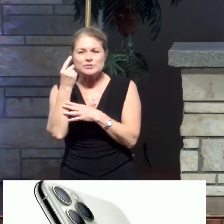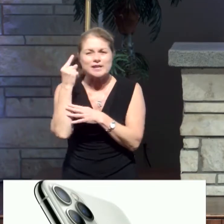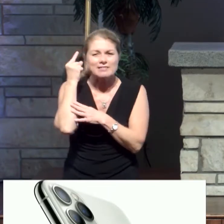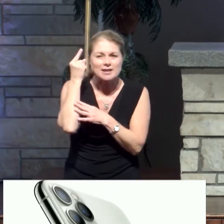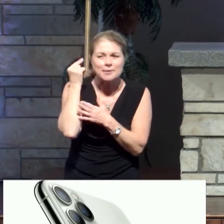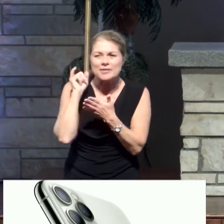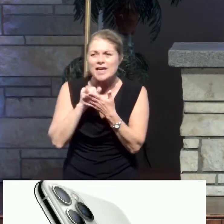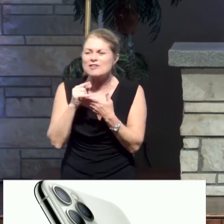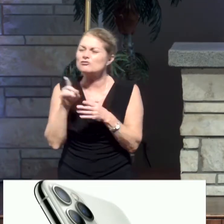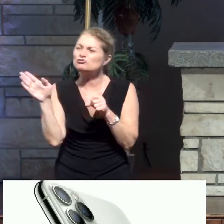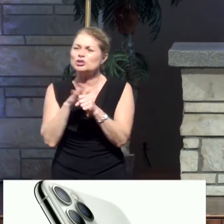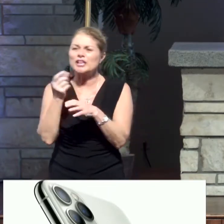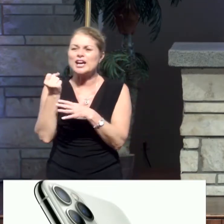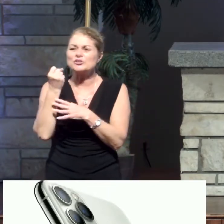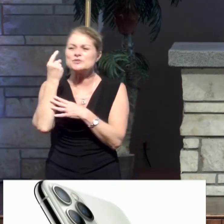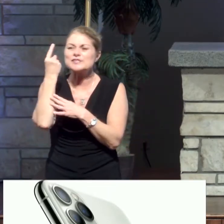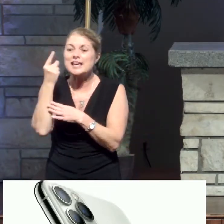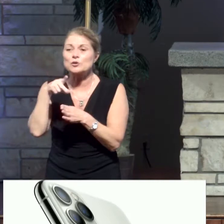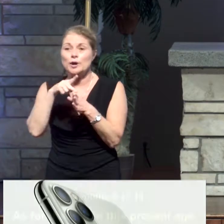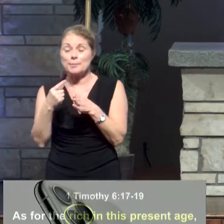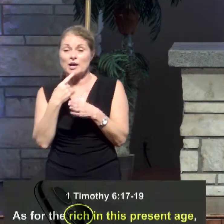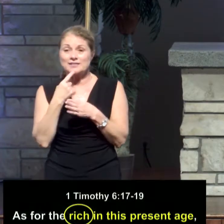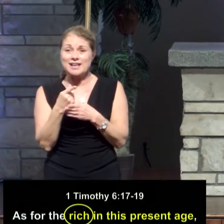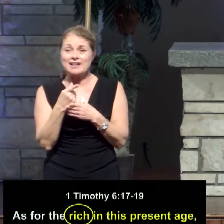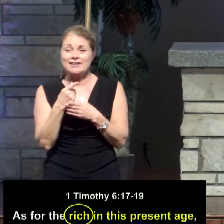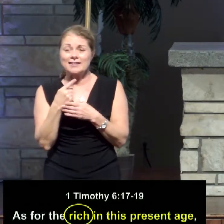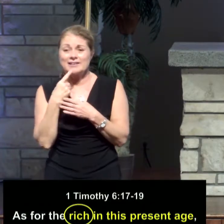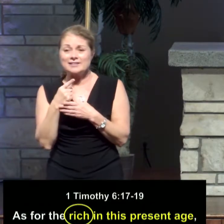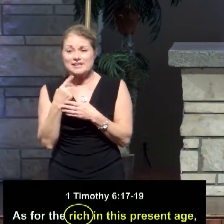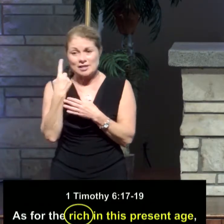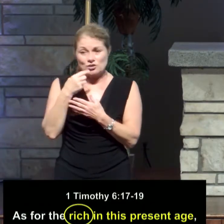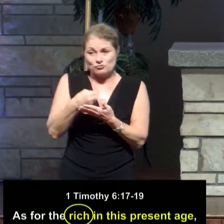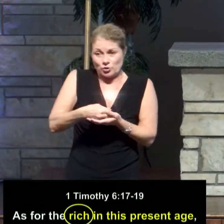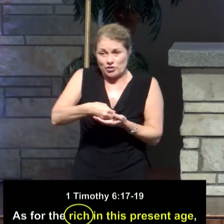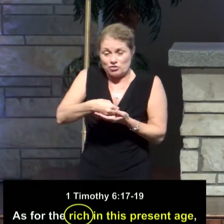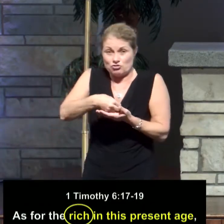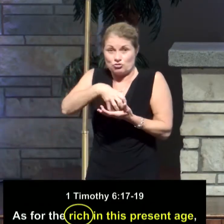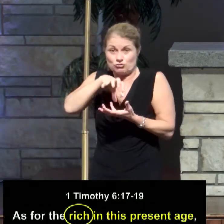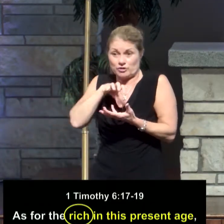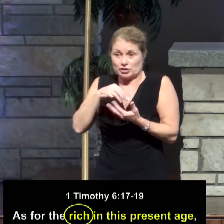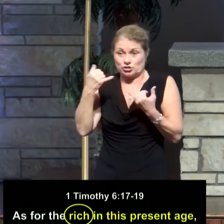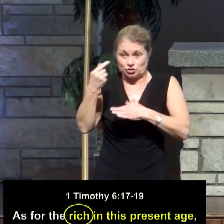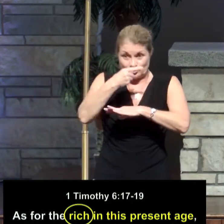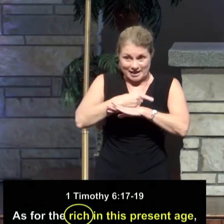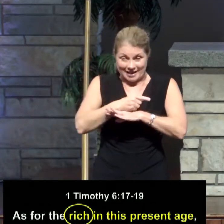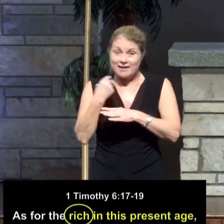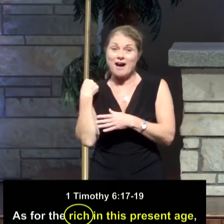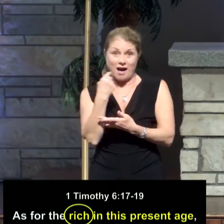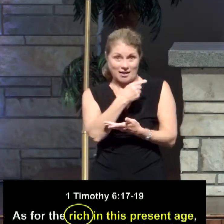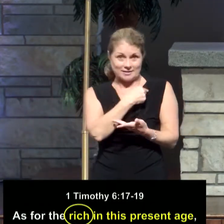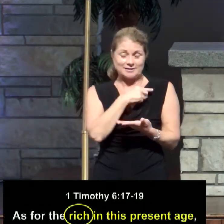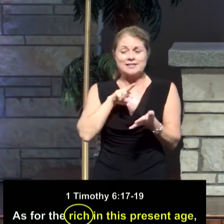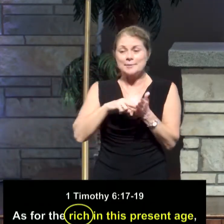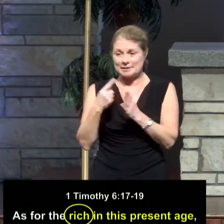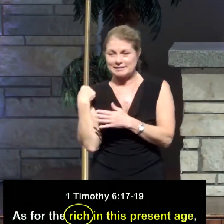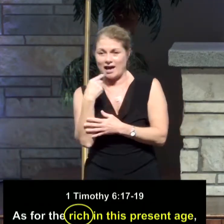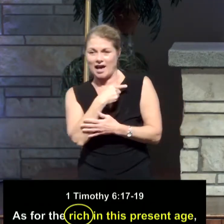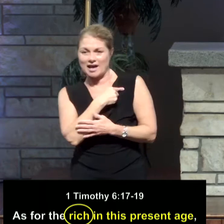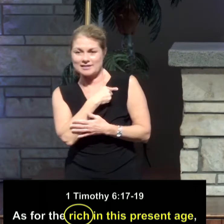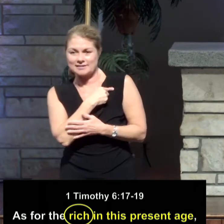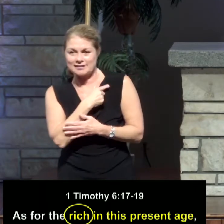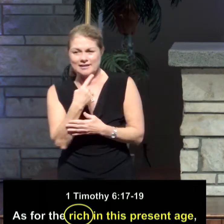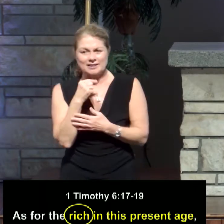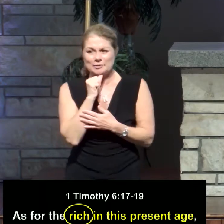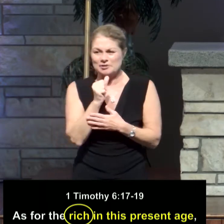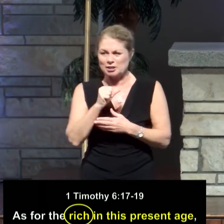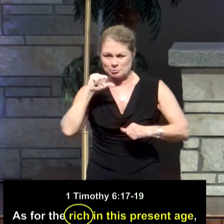fully understand what Paul is saying. He says, for the rich in this present age, us, charge them not to